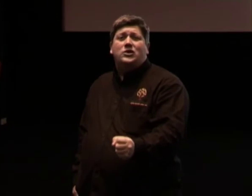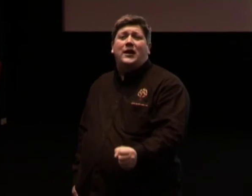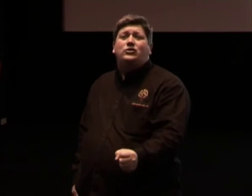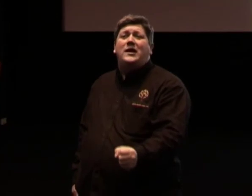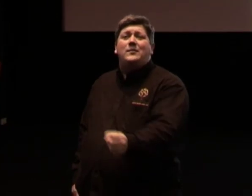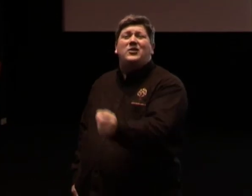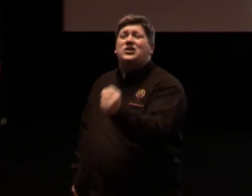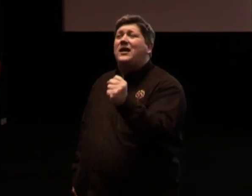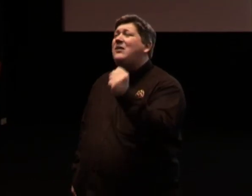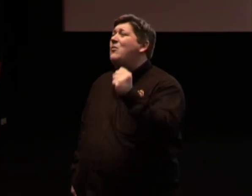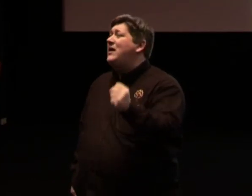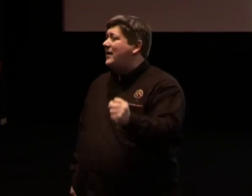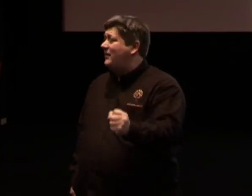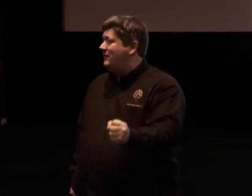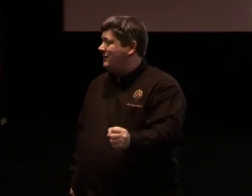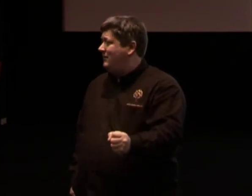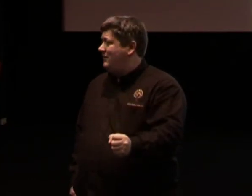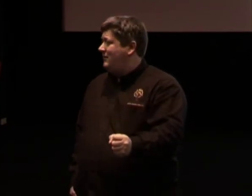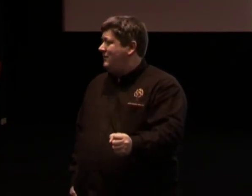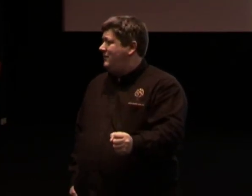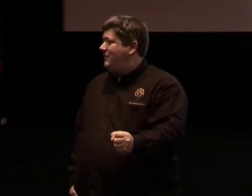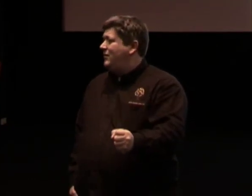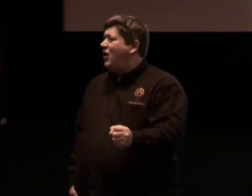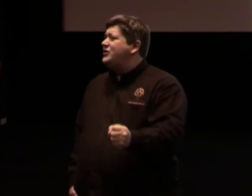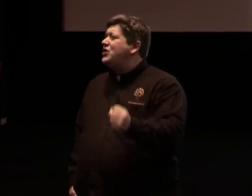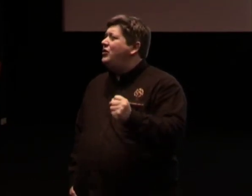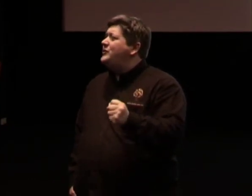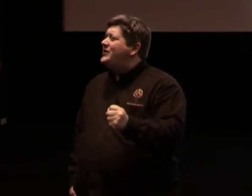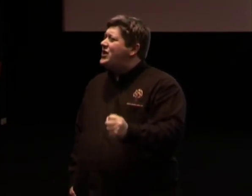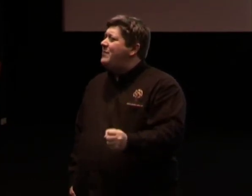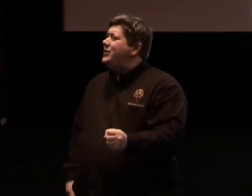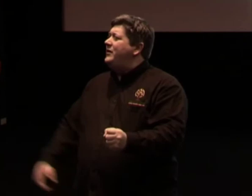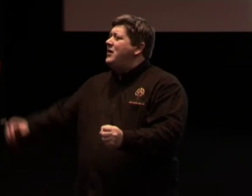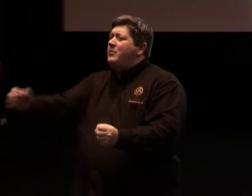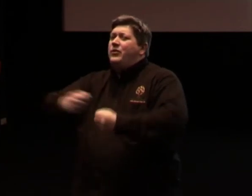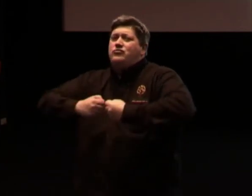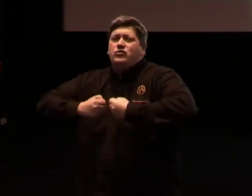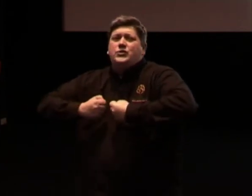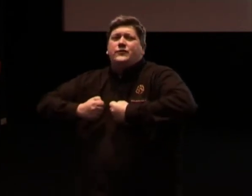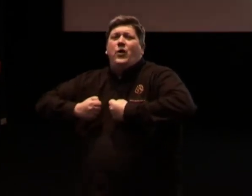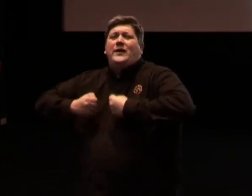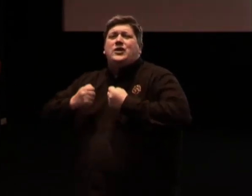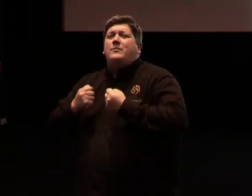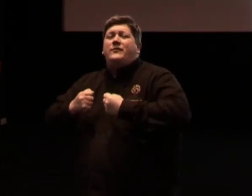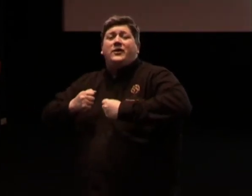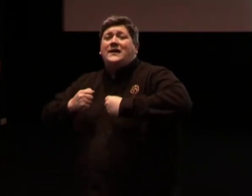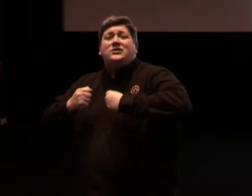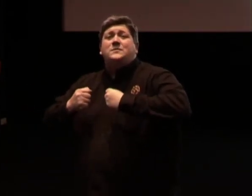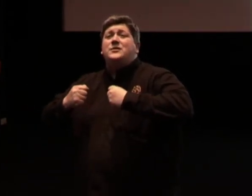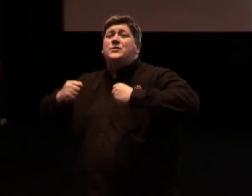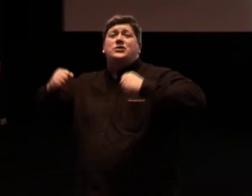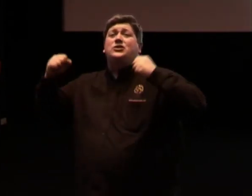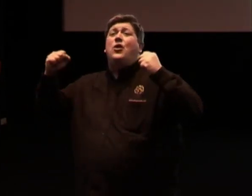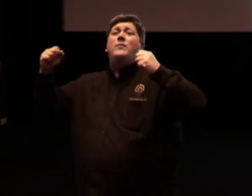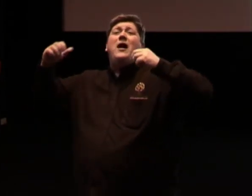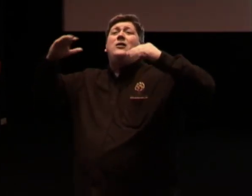Not because you like training but because you like winning. God has called you to be a champion. But the root of all that champion. For the next